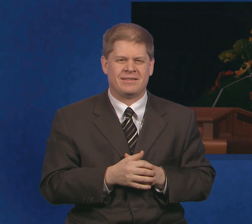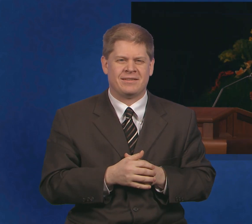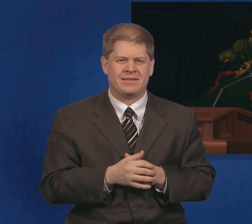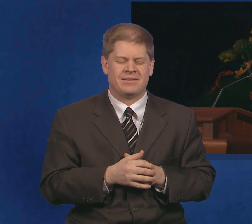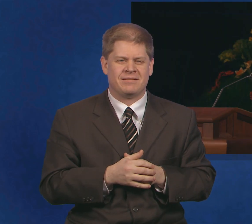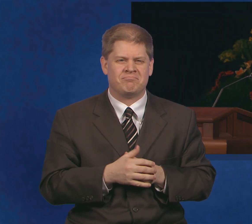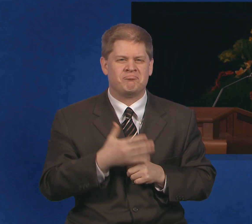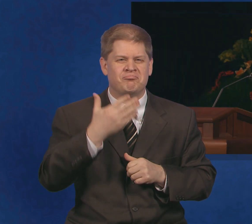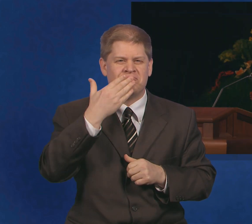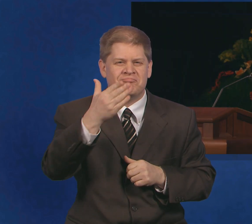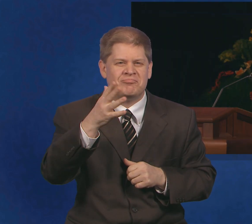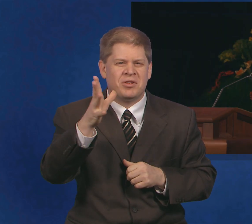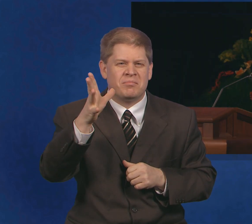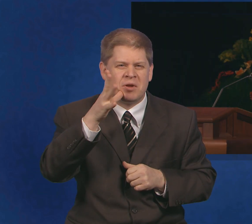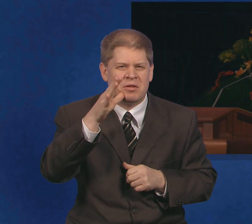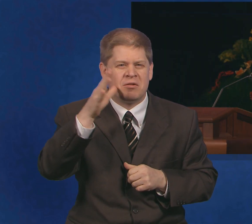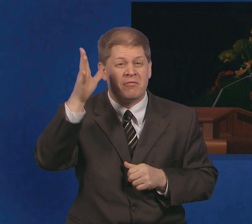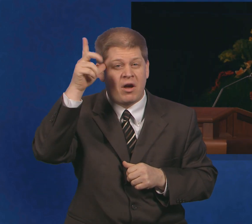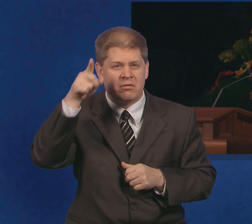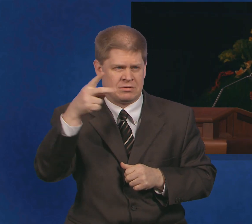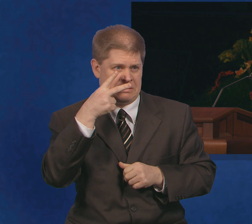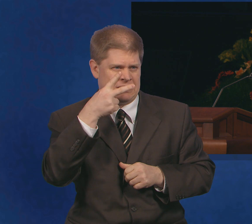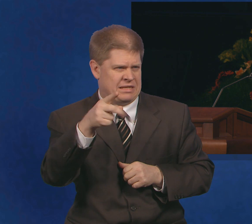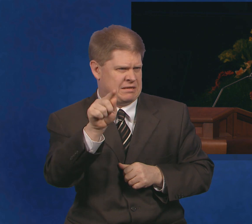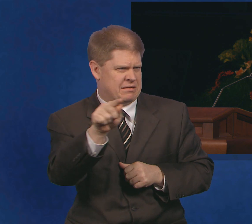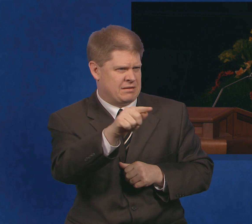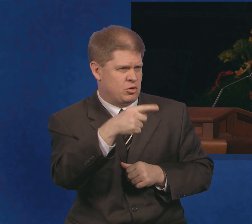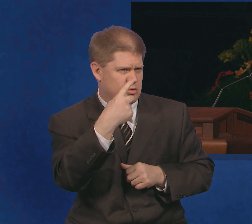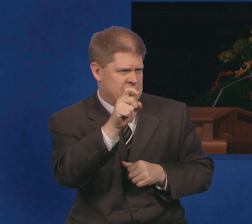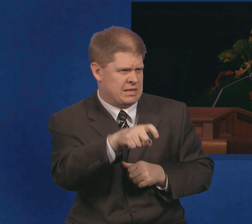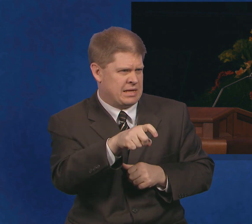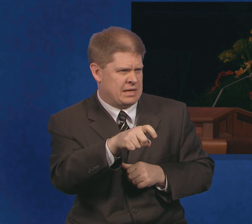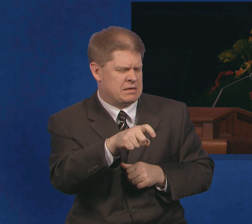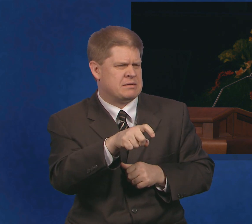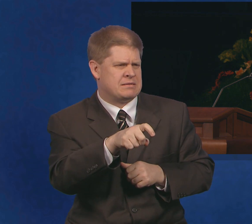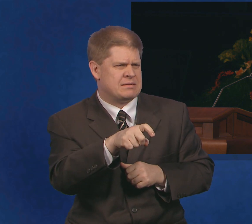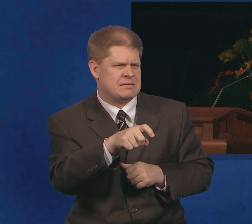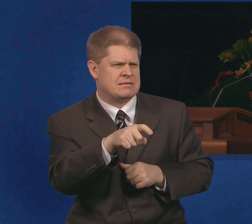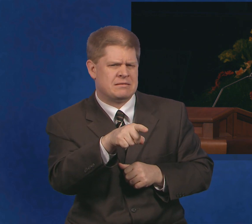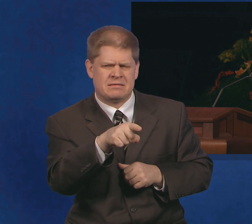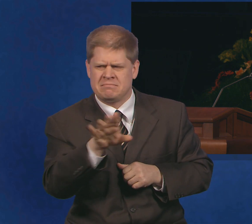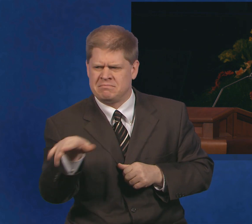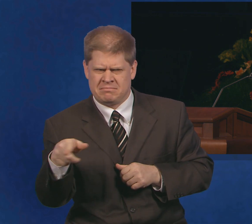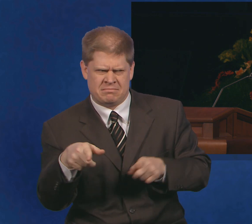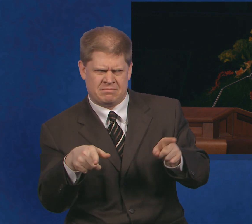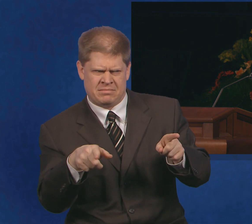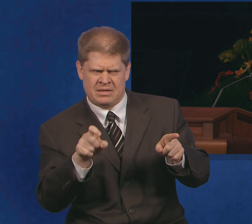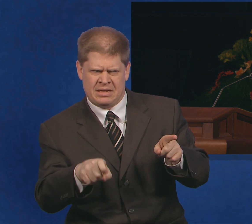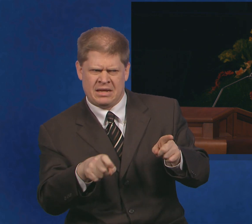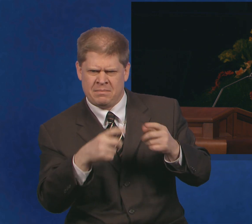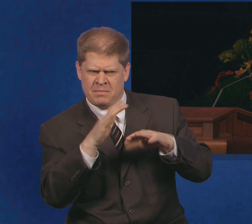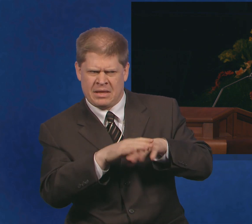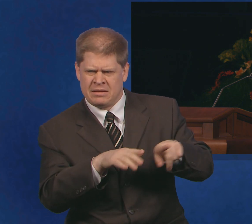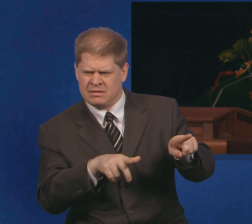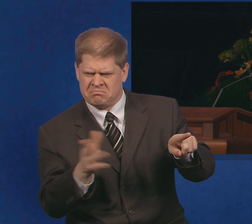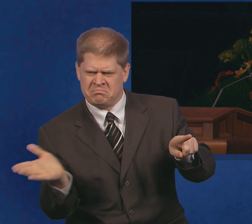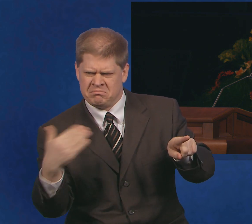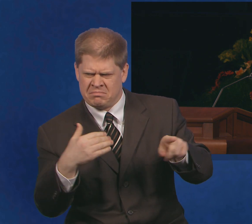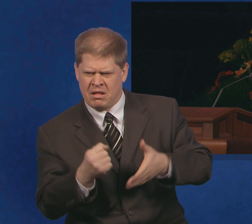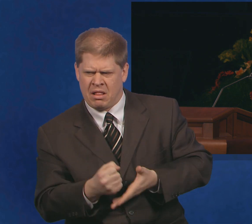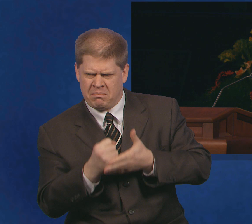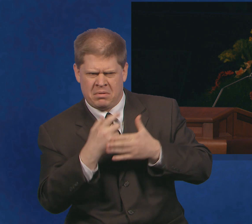see in every need of others a way to bring blessings into the lives of their sons and daughters.